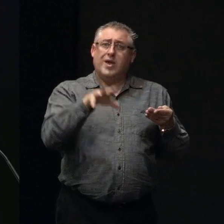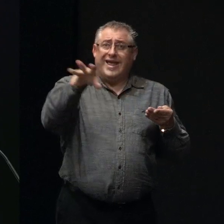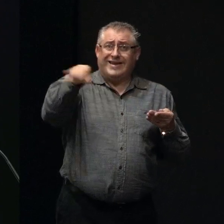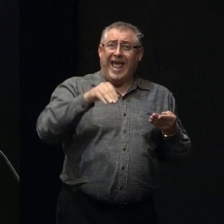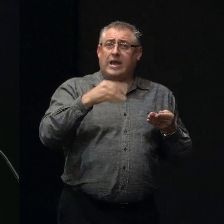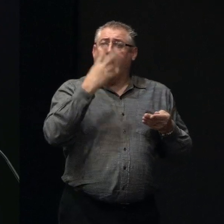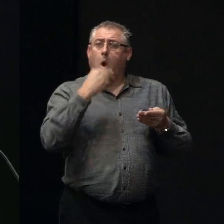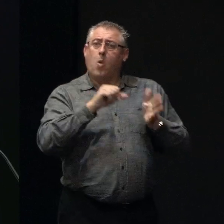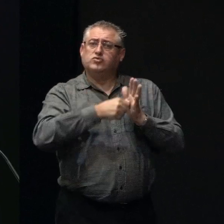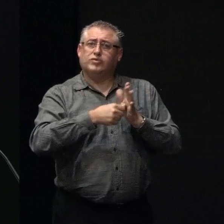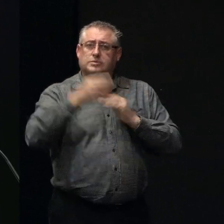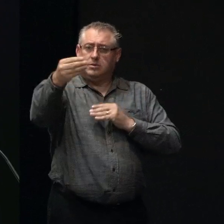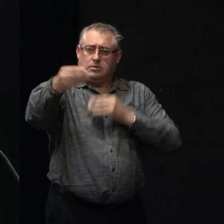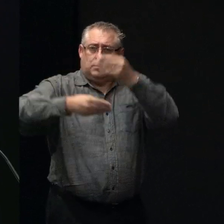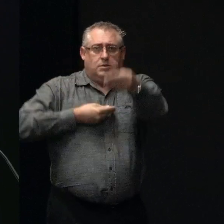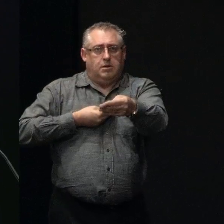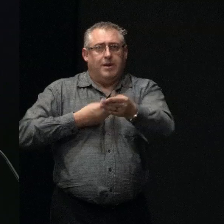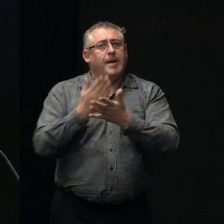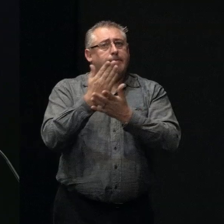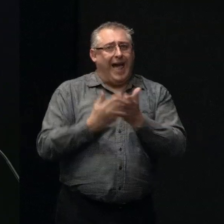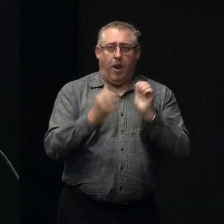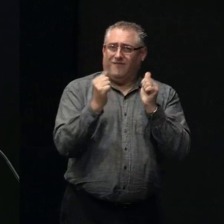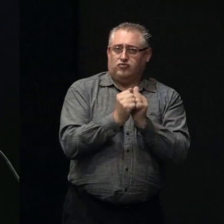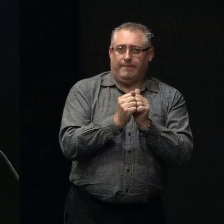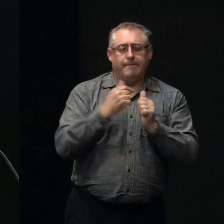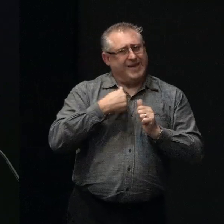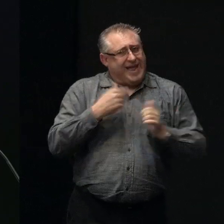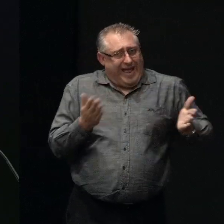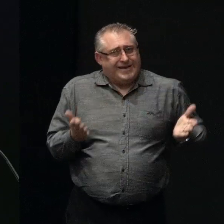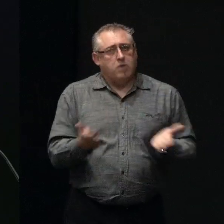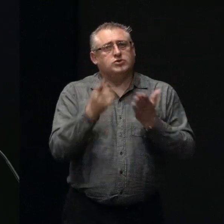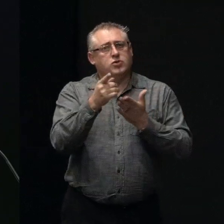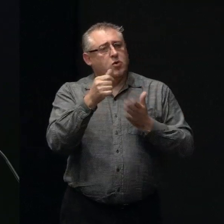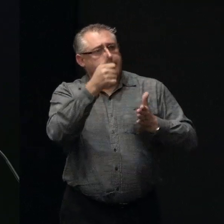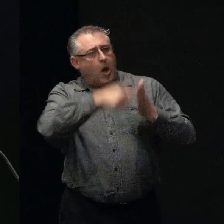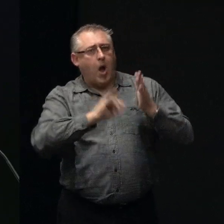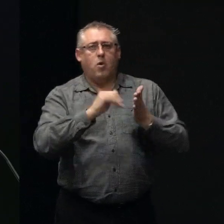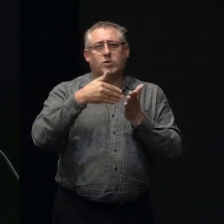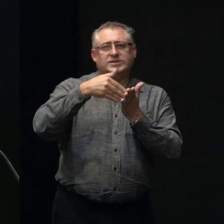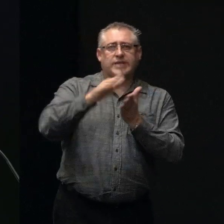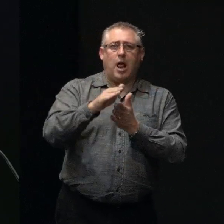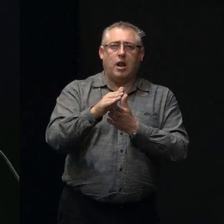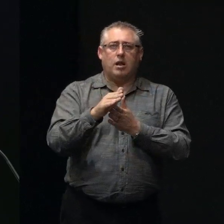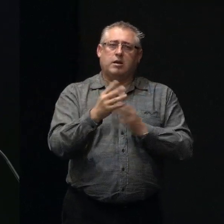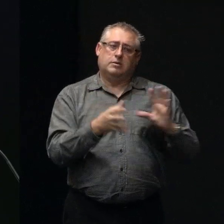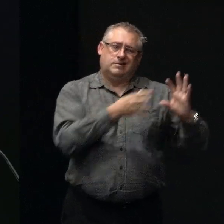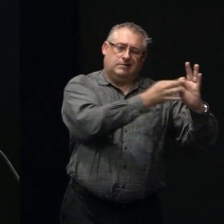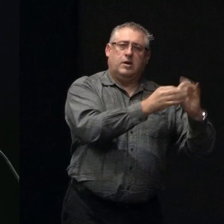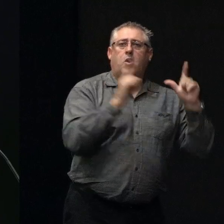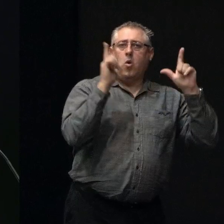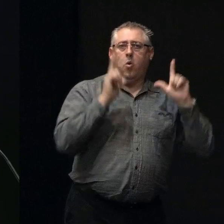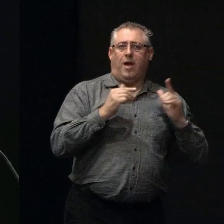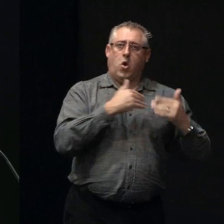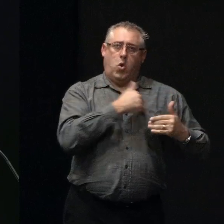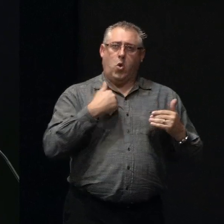contract as part of that agreement. So, what I would encourage you to do is if you're buying or selling is engage with your solicitor early so that